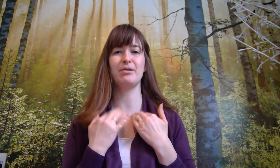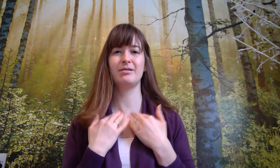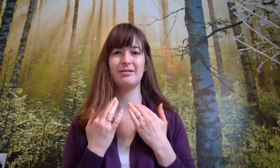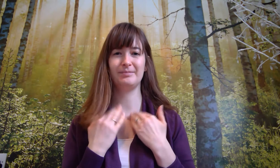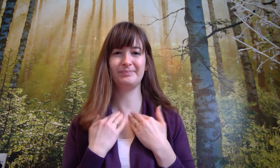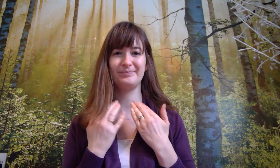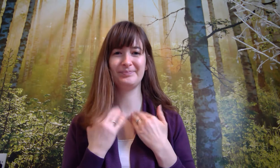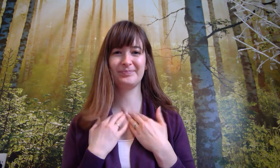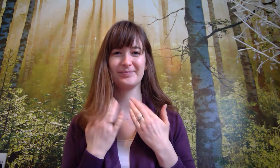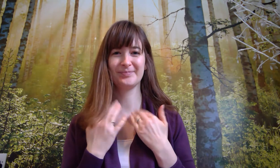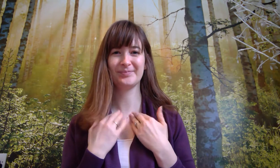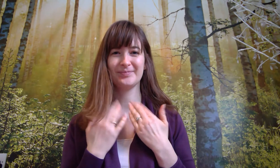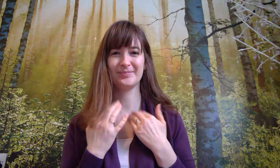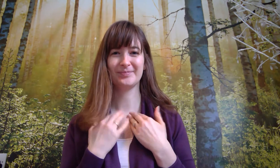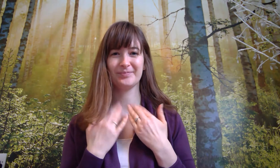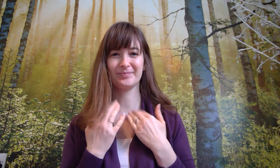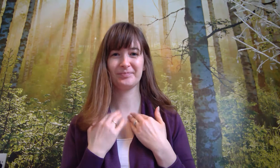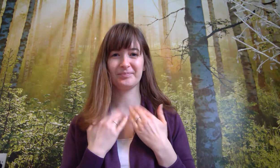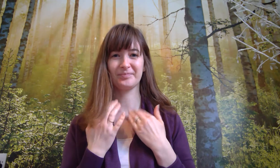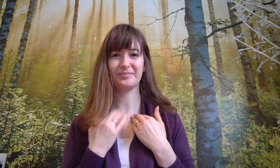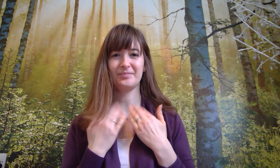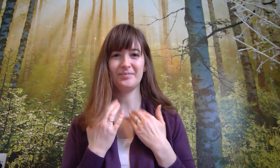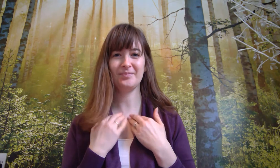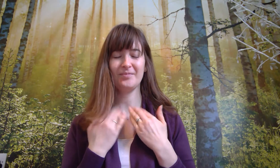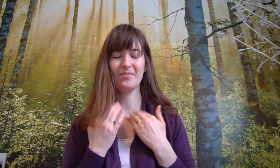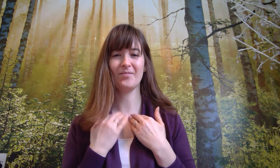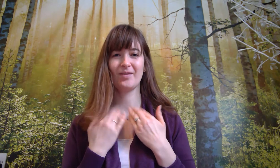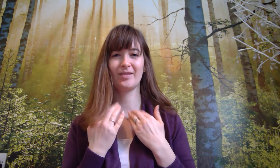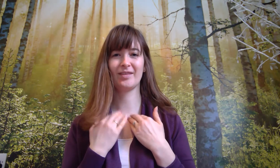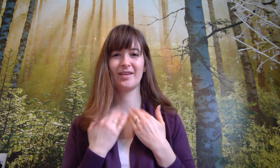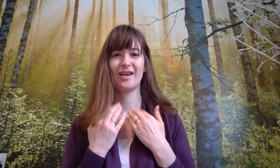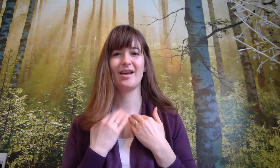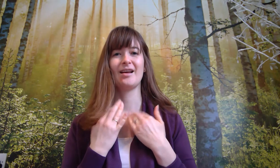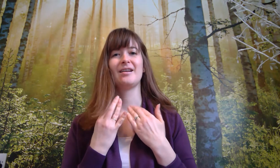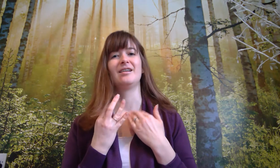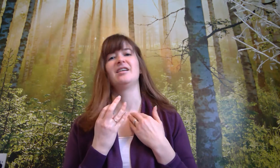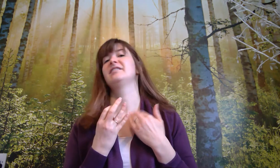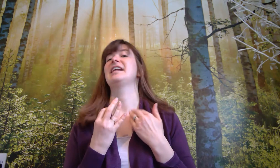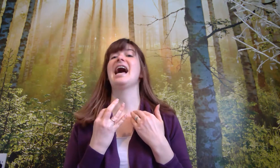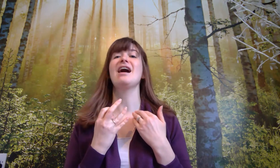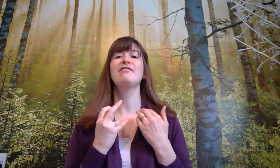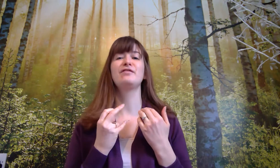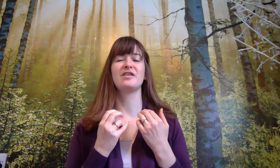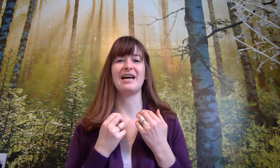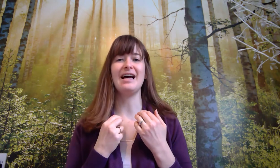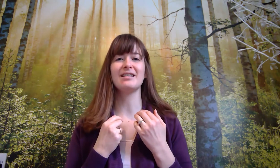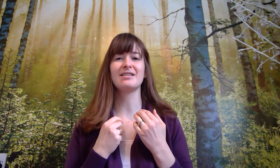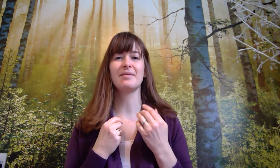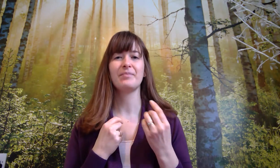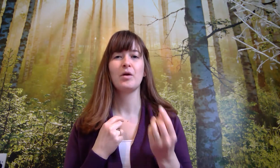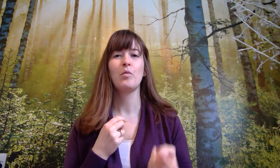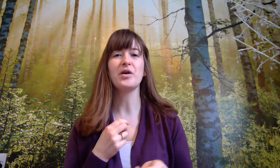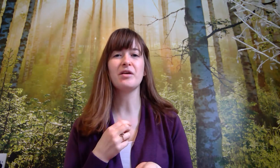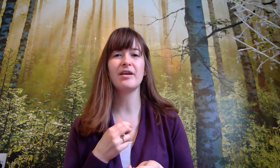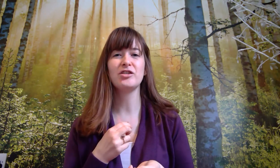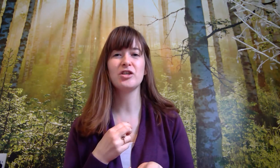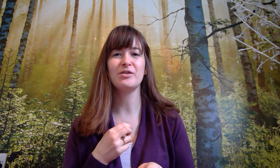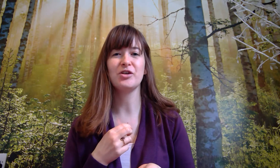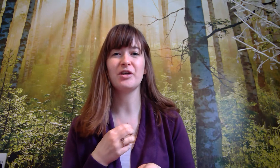then after that what you're going to do is you're going to